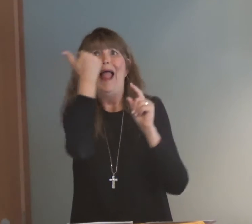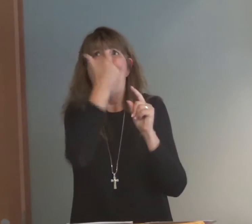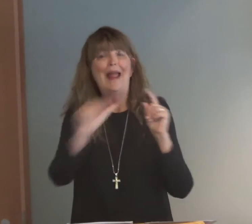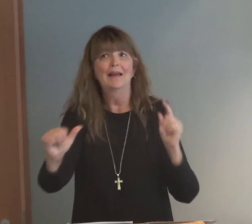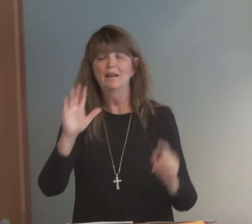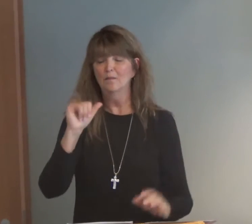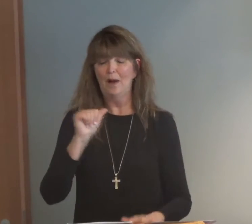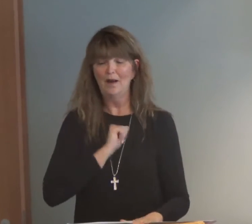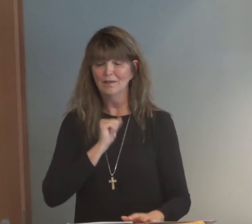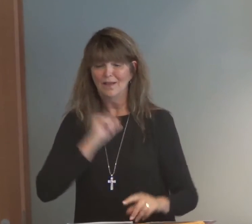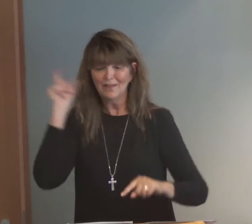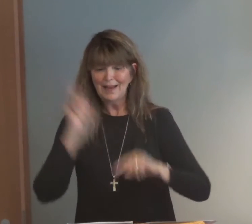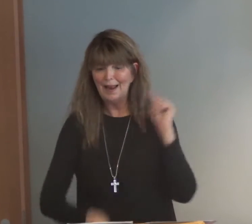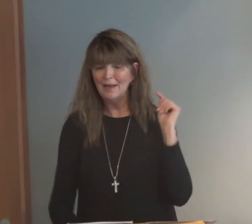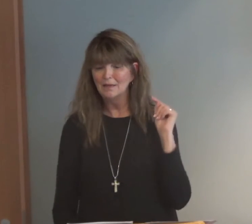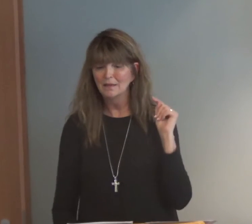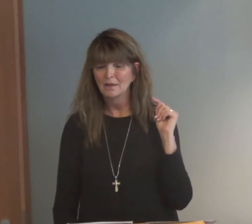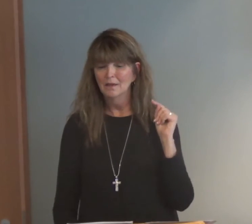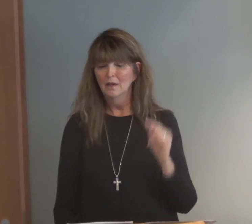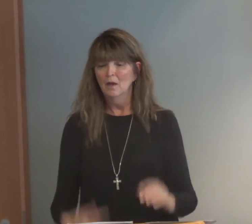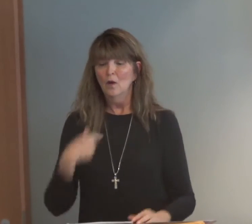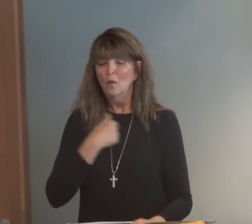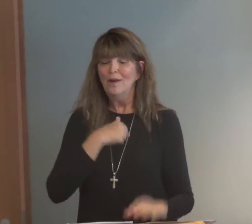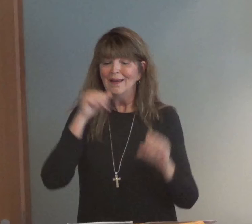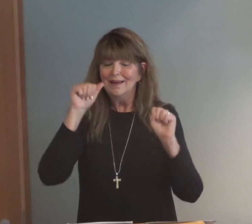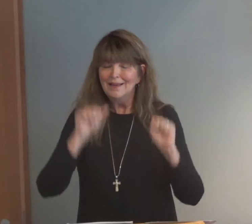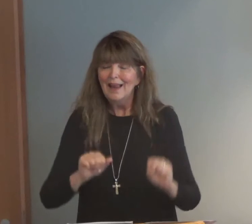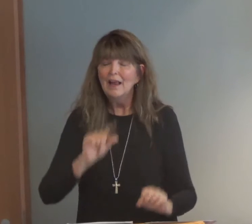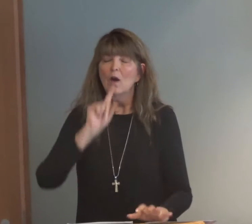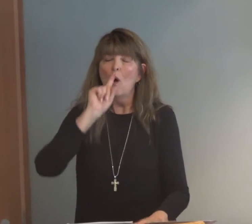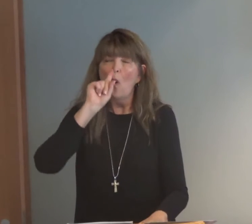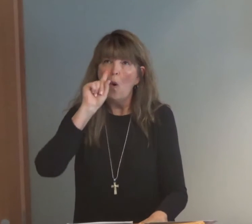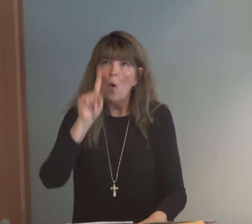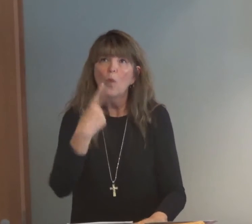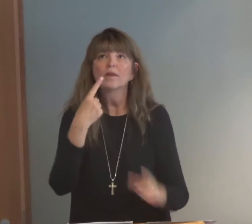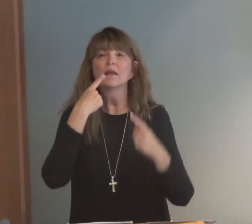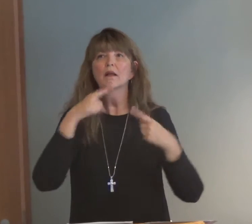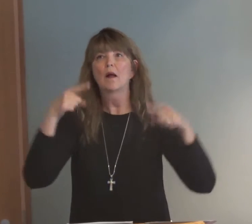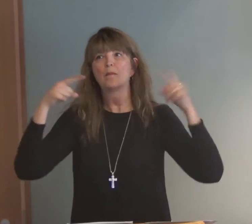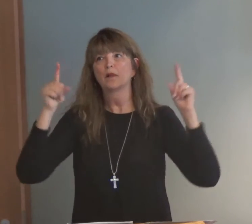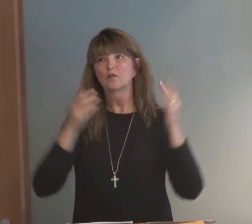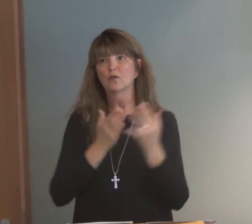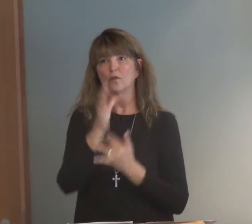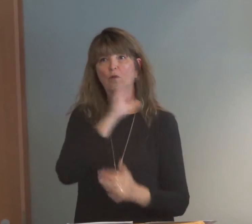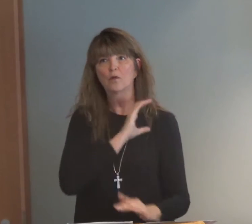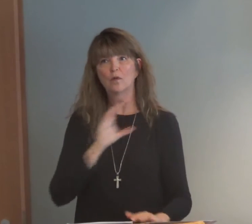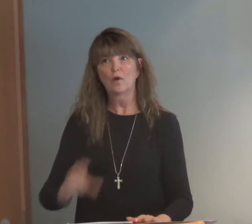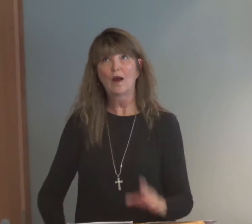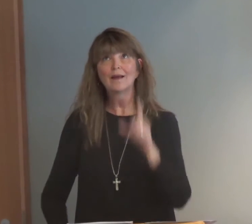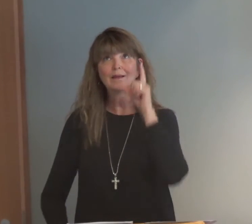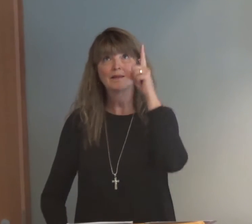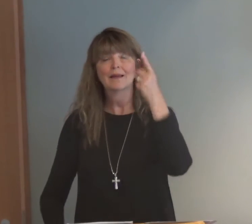letters, cannot do anything on his own. There's no way we can. We can only accomplish